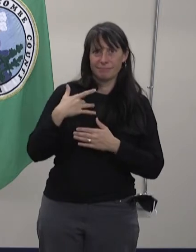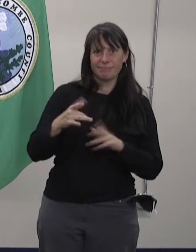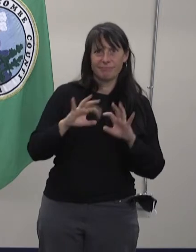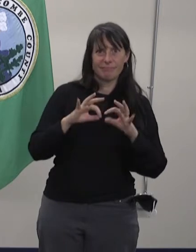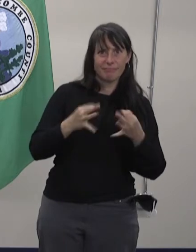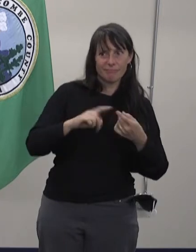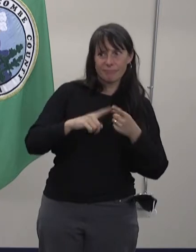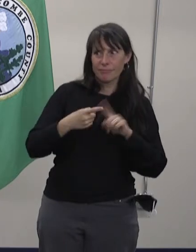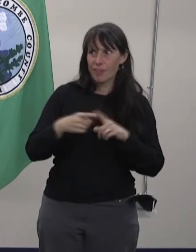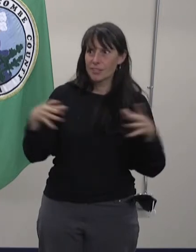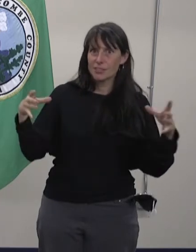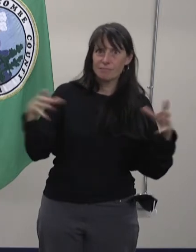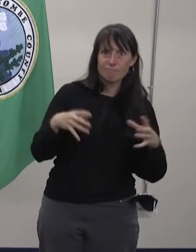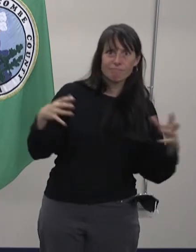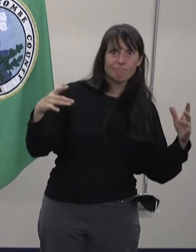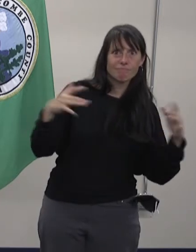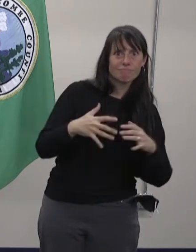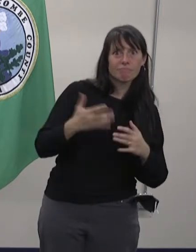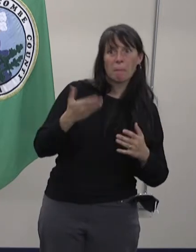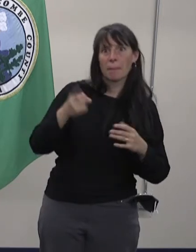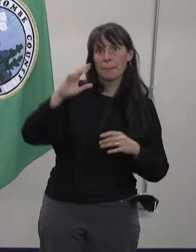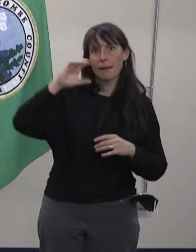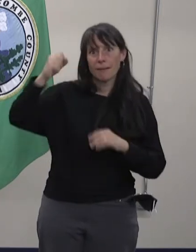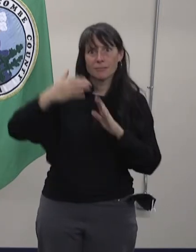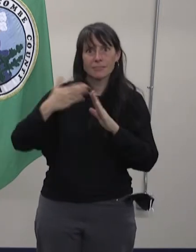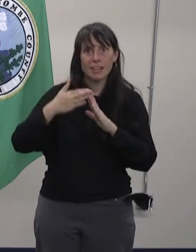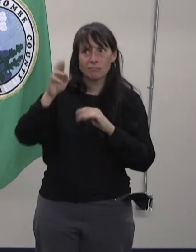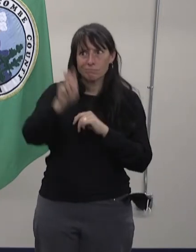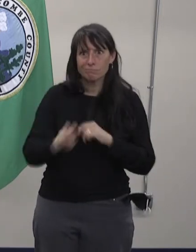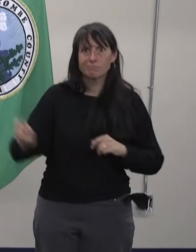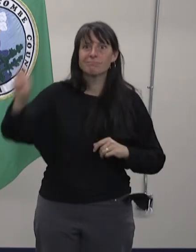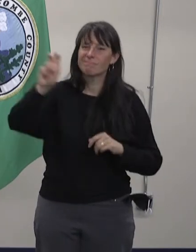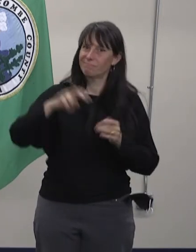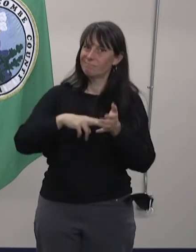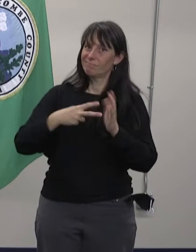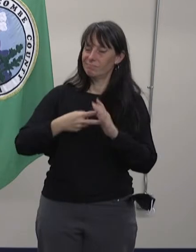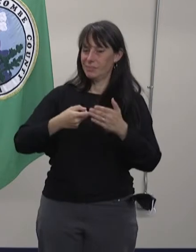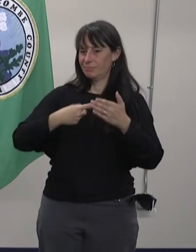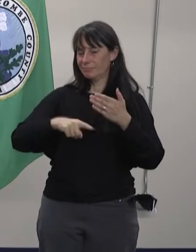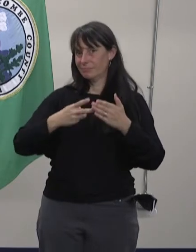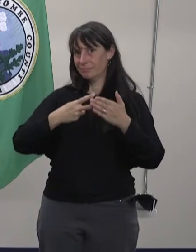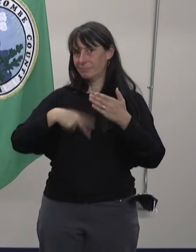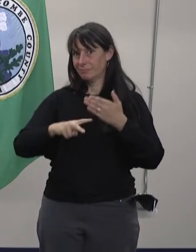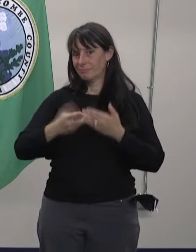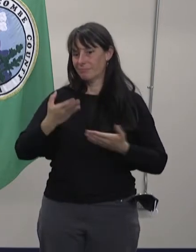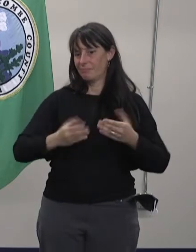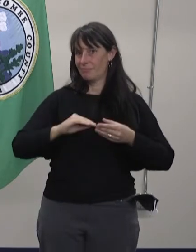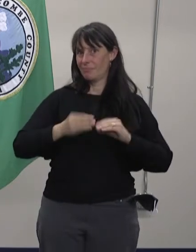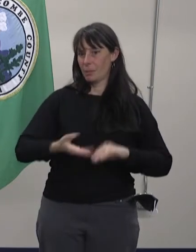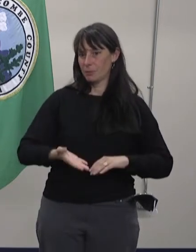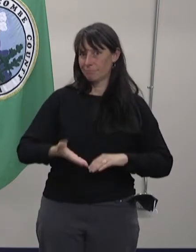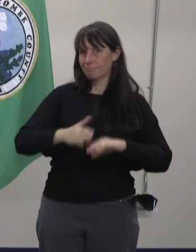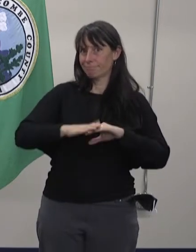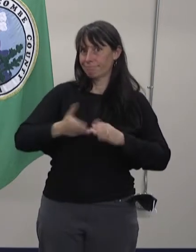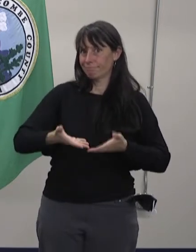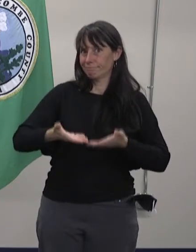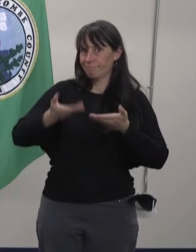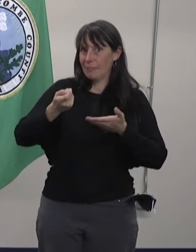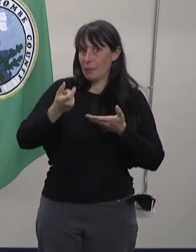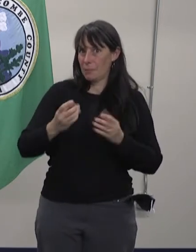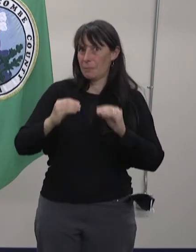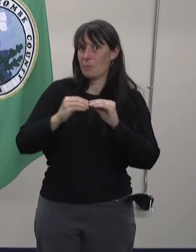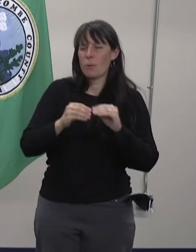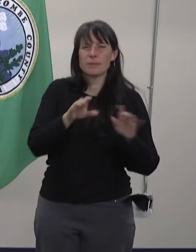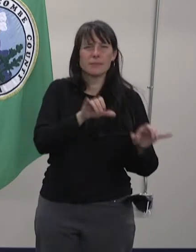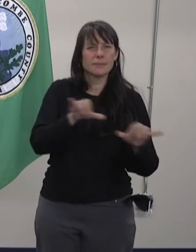gatherings or travel, we may see an uptick in new cases during the next few weeks, just as we did after Memorial Day on July